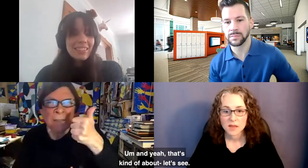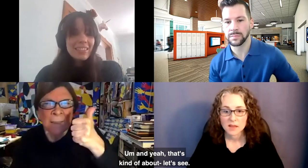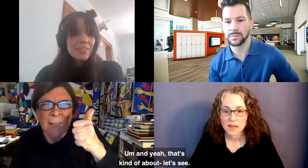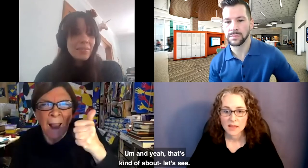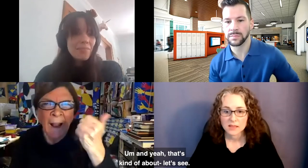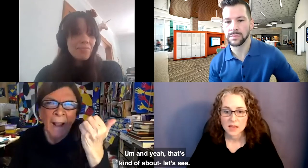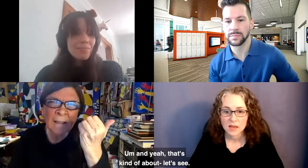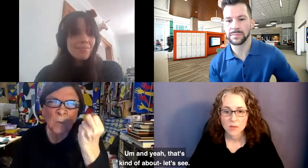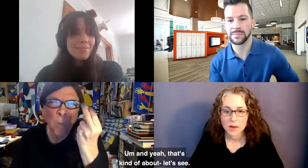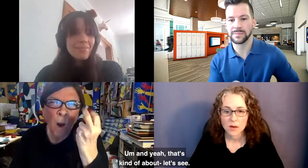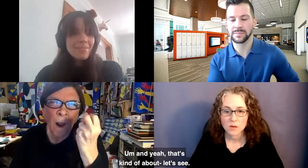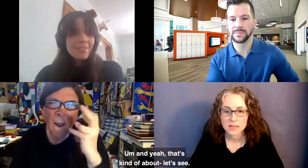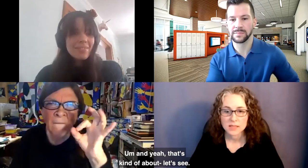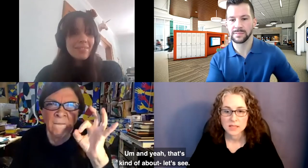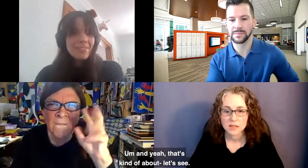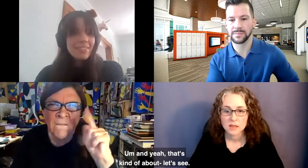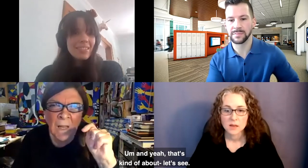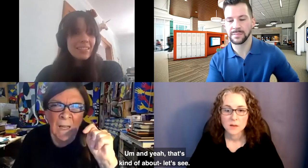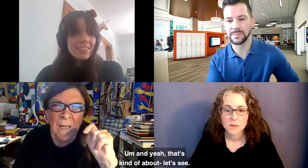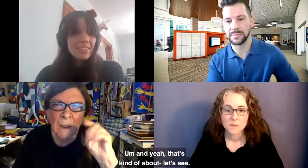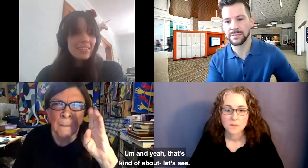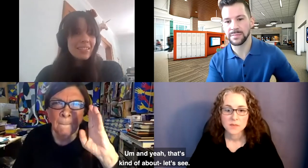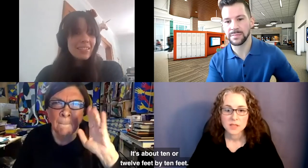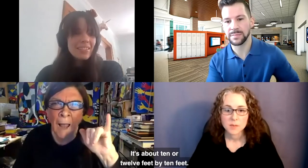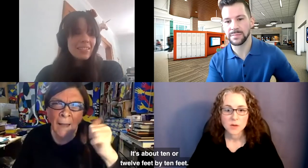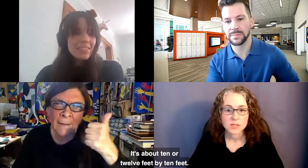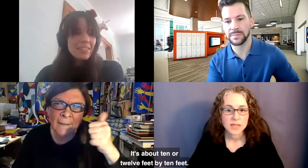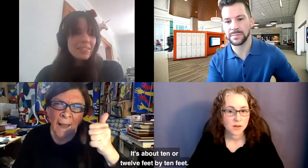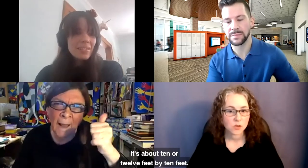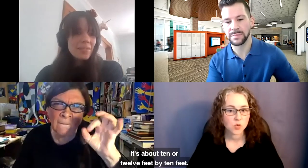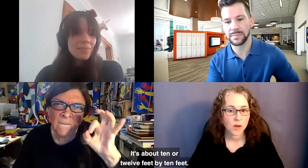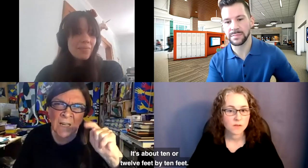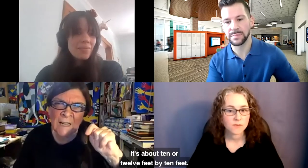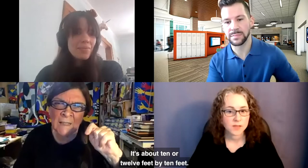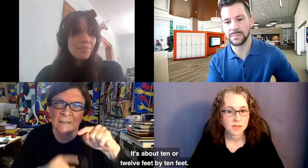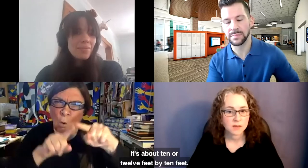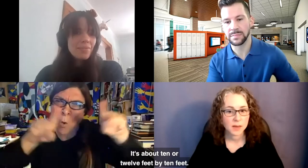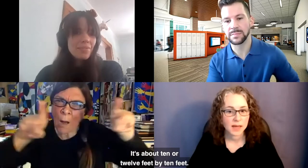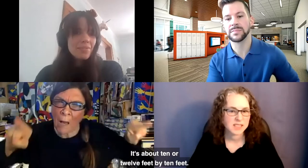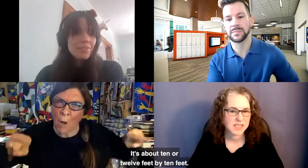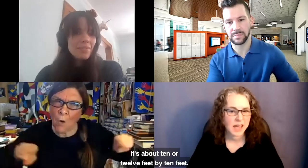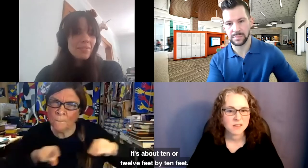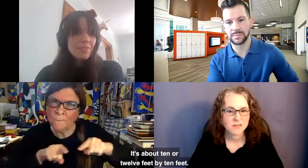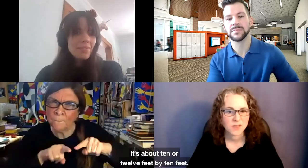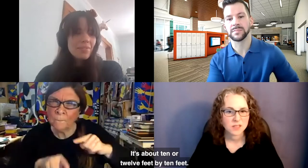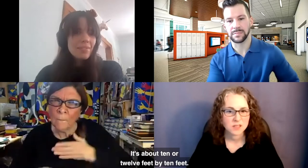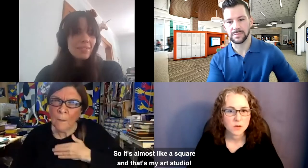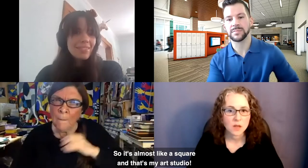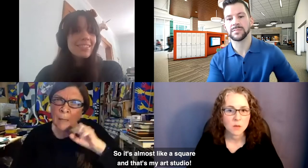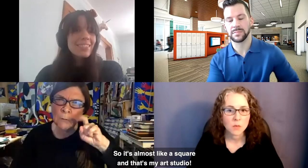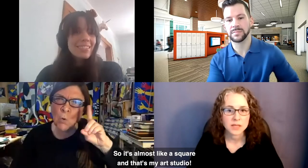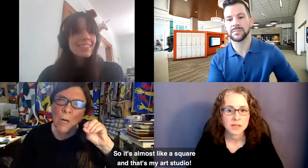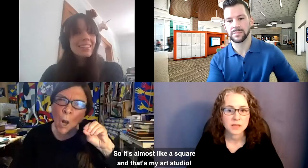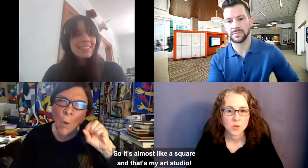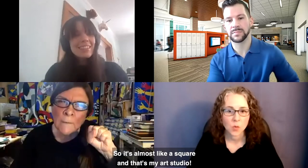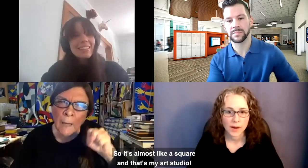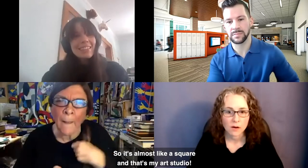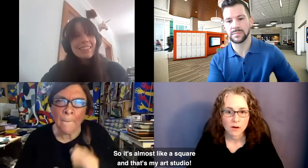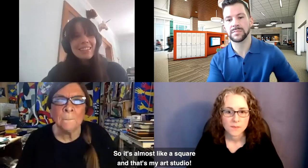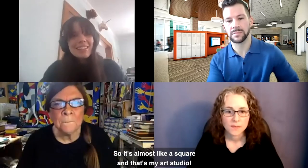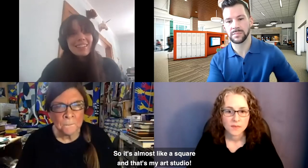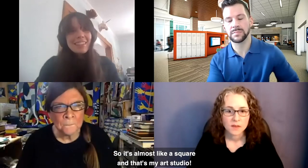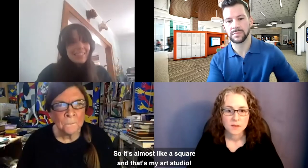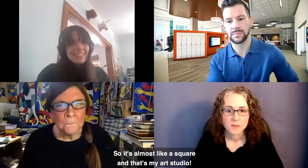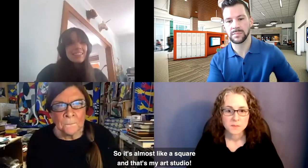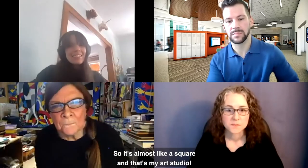And yeah, that's kind of about, let's see. It's about 10 or 12 feet by 10 feet. So it's almost like a square.